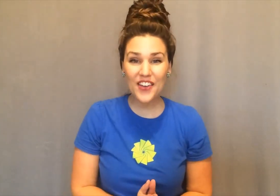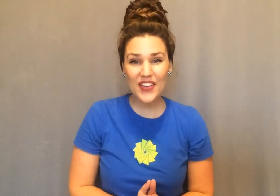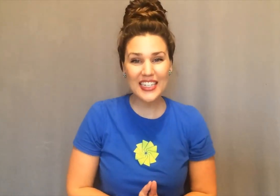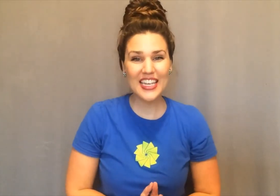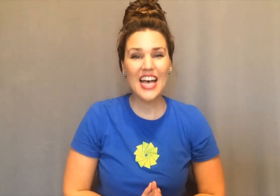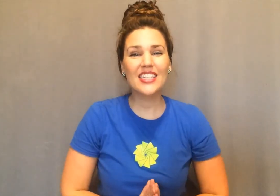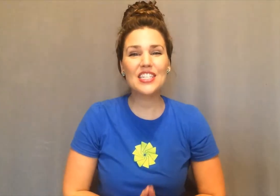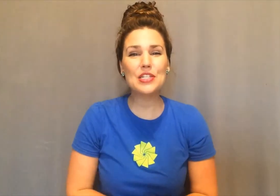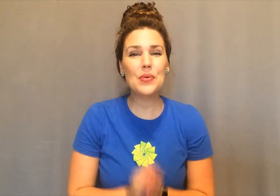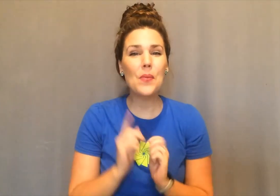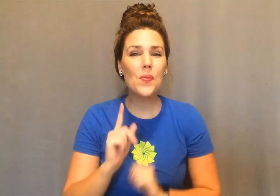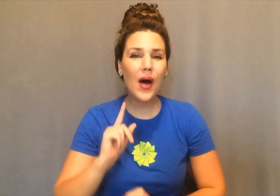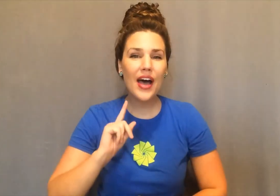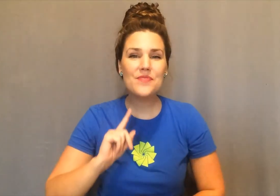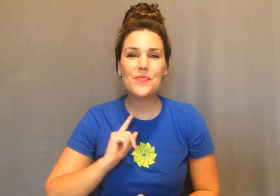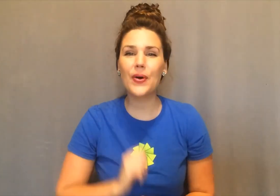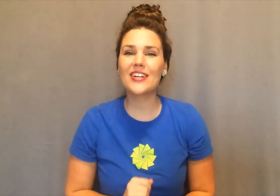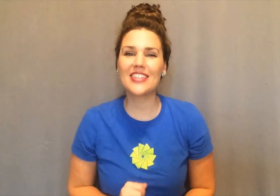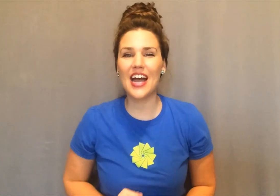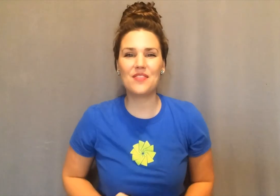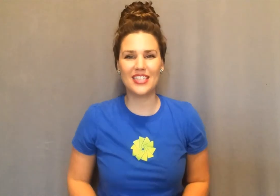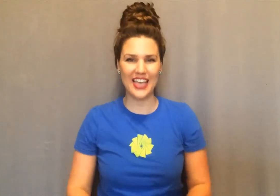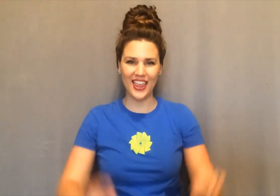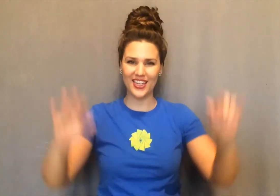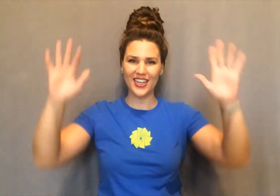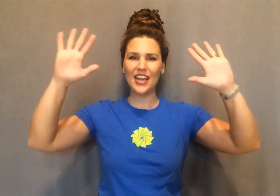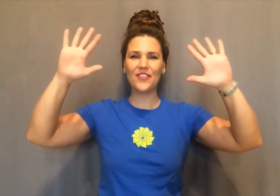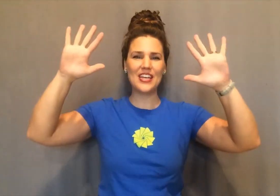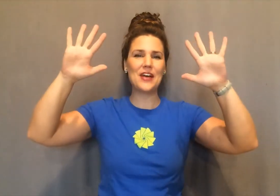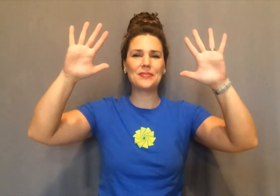of it? Let's do it one more time together. Here we go.